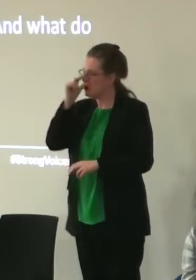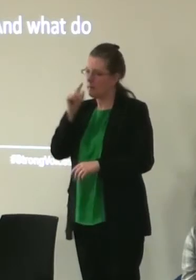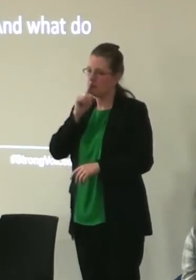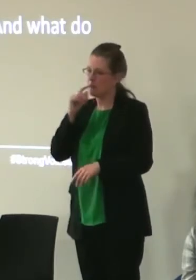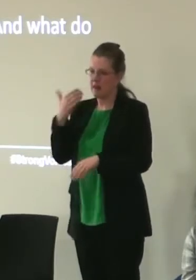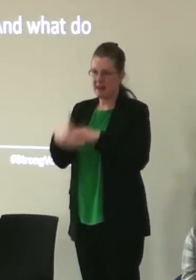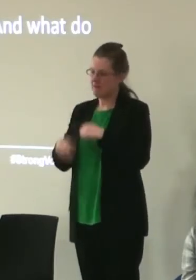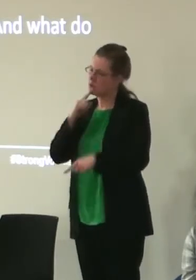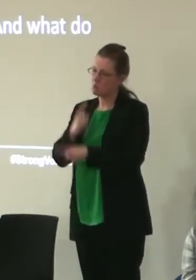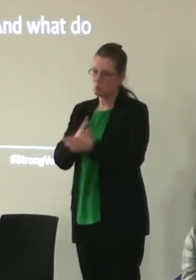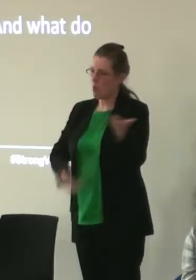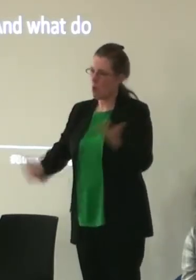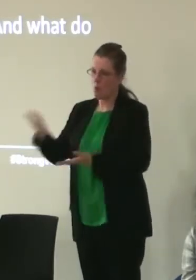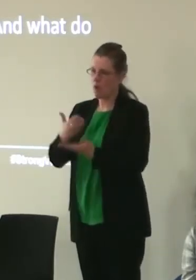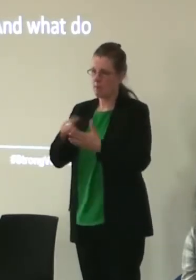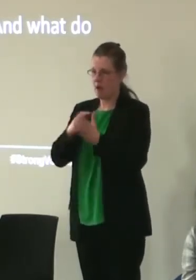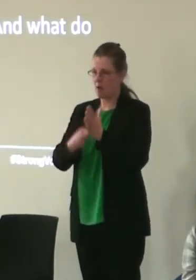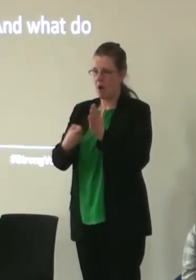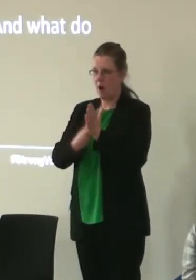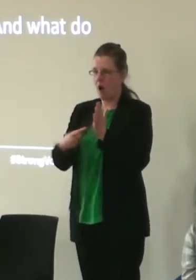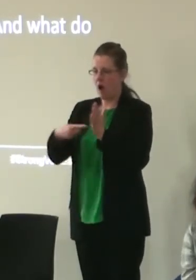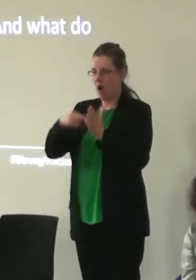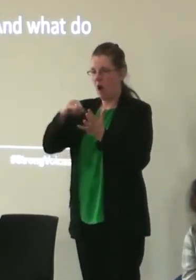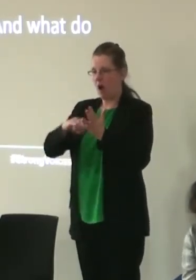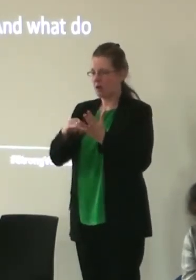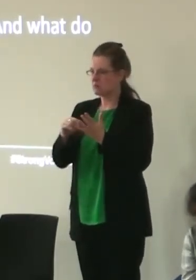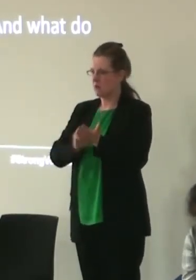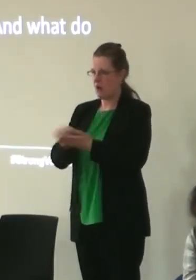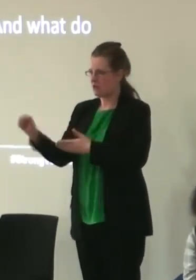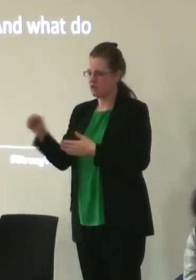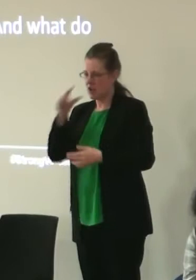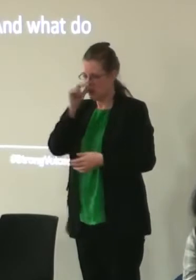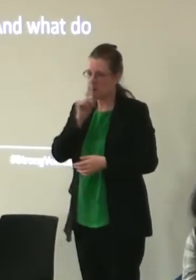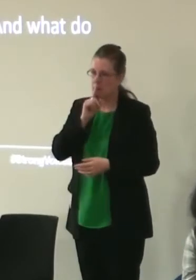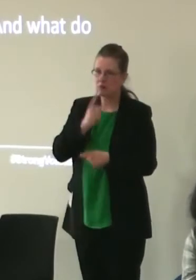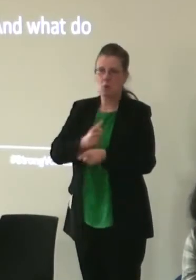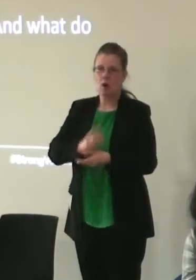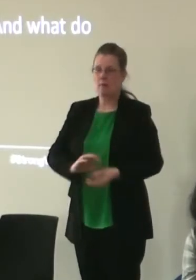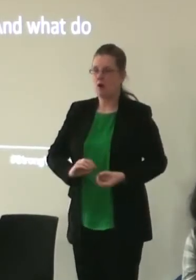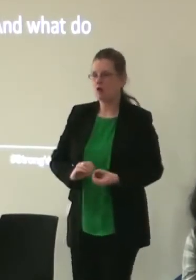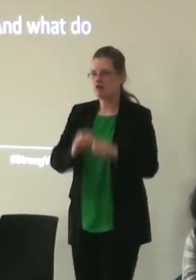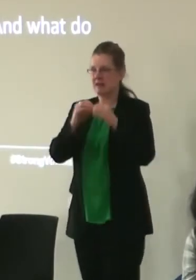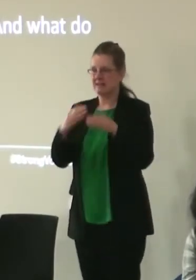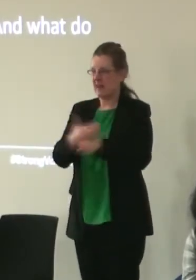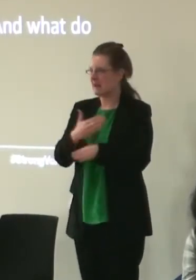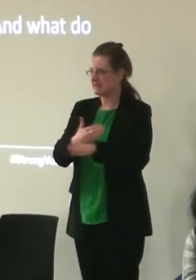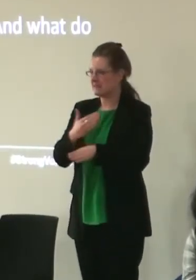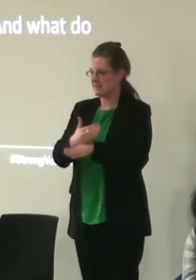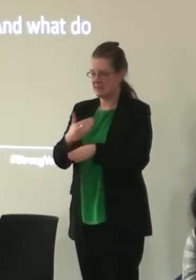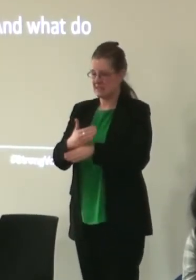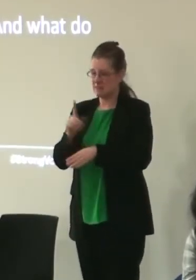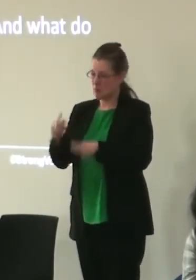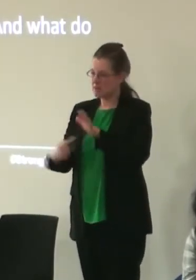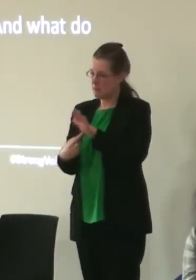arts and culture I think people know this generally but young people talk about creative activities and actually it's also really